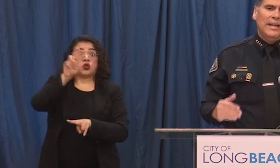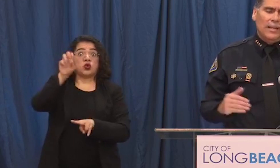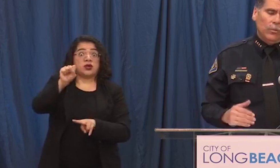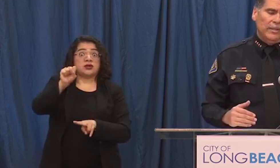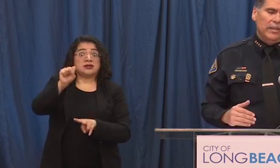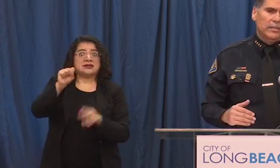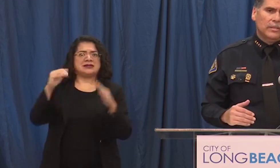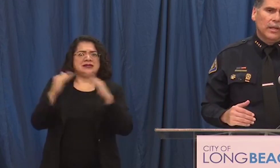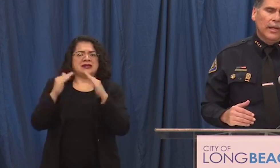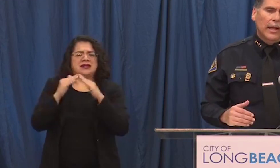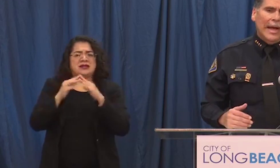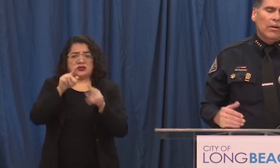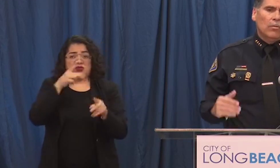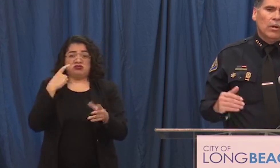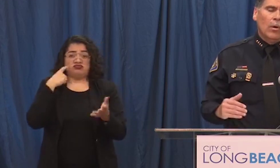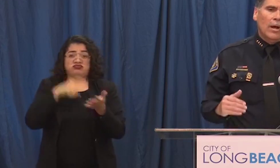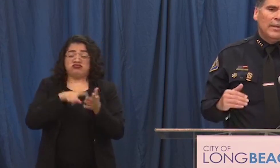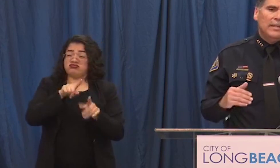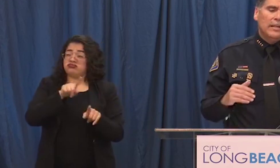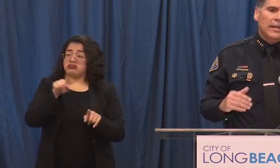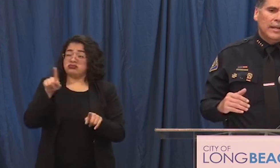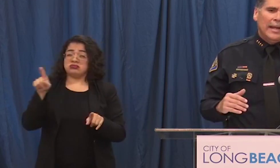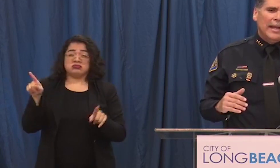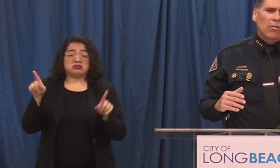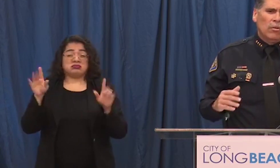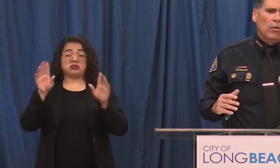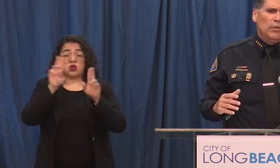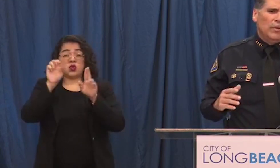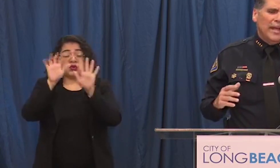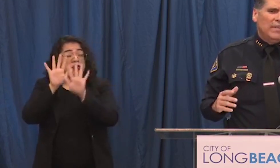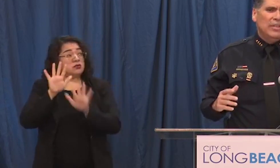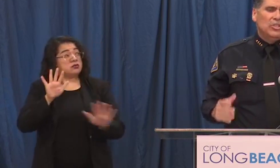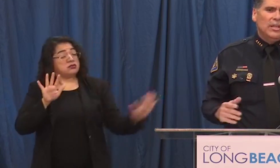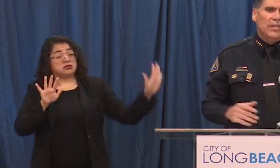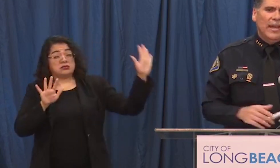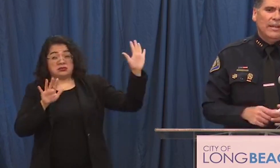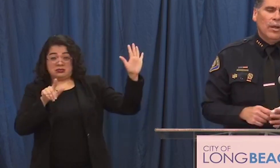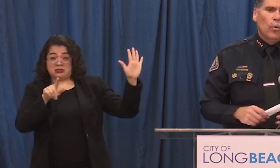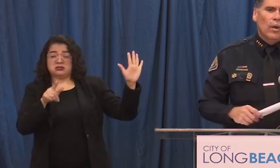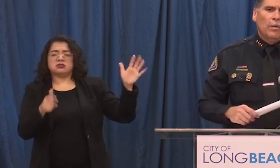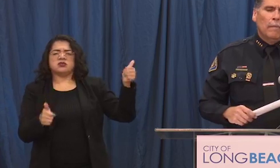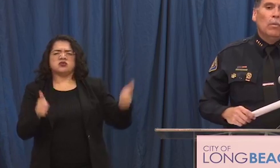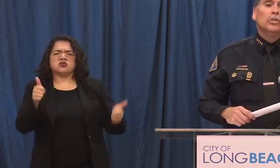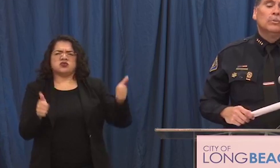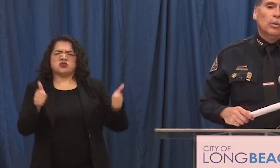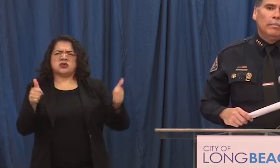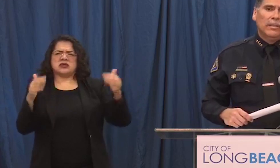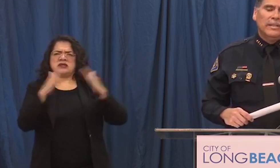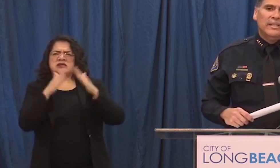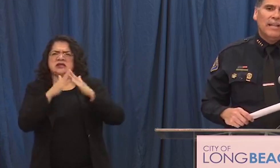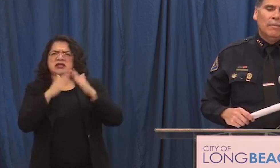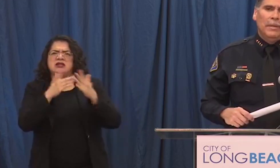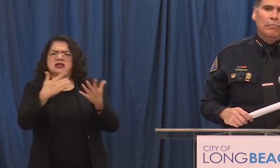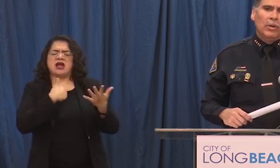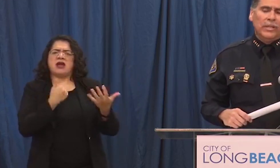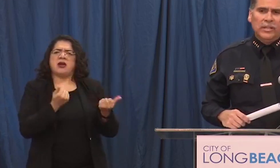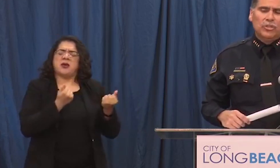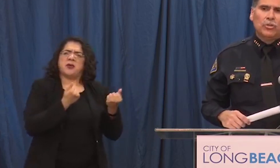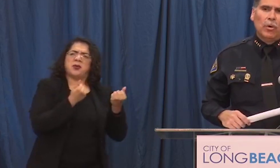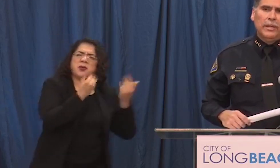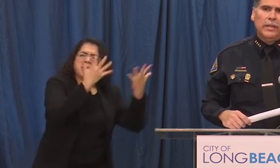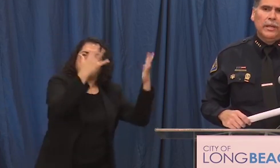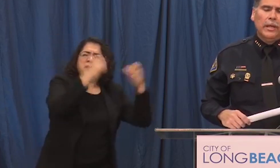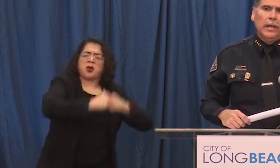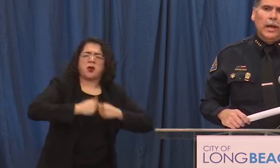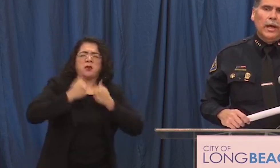that's been hit with this i don't know how many i don't know if you have any city that where multiple buildings haven't been burned